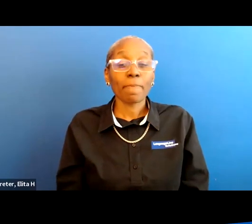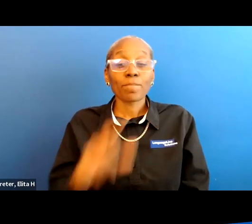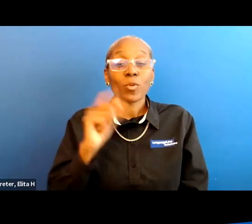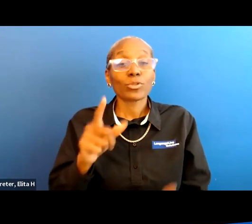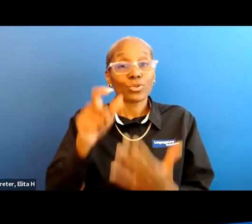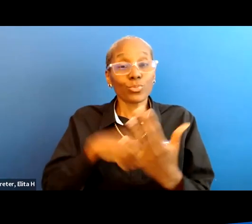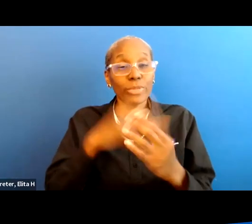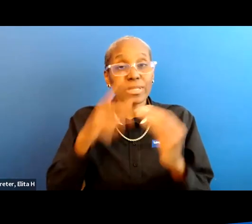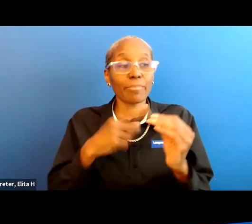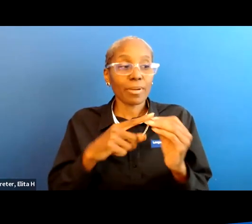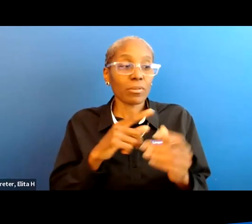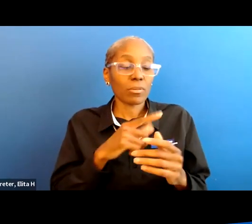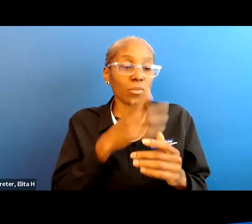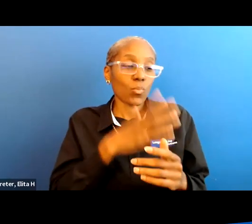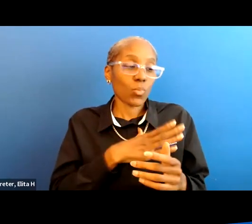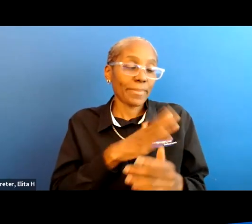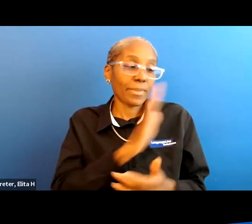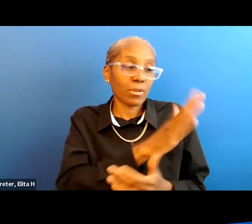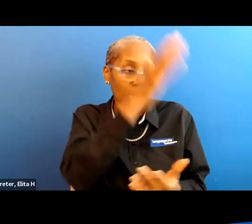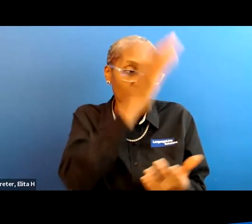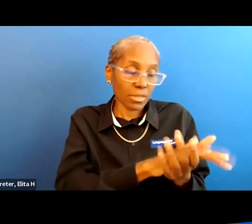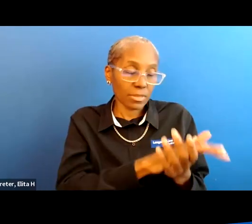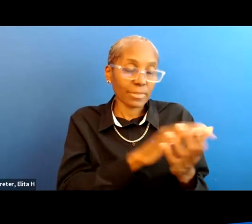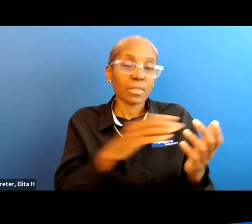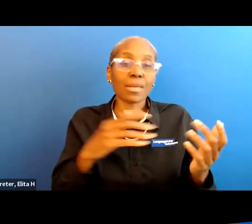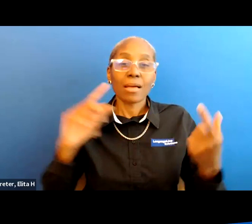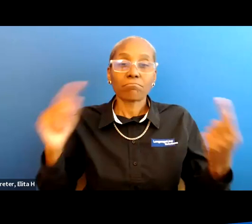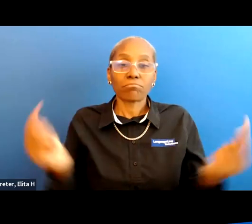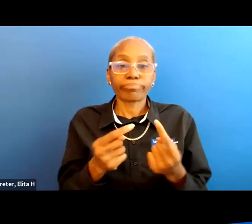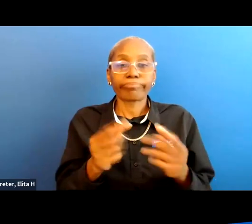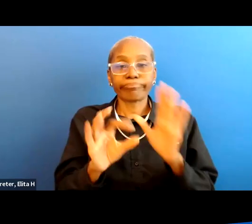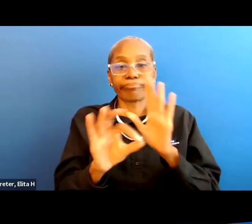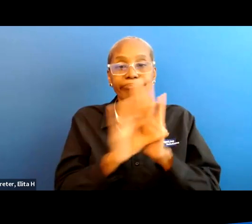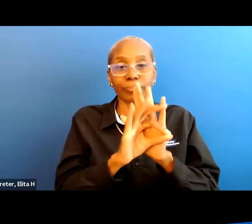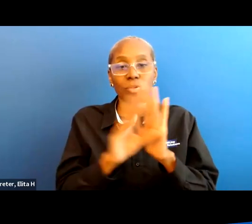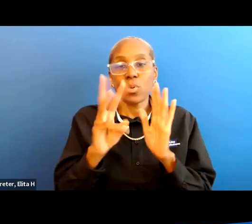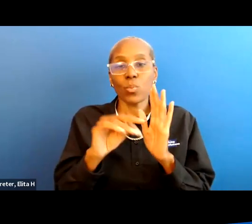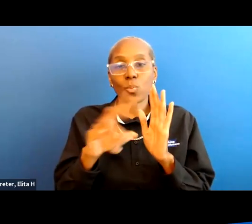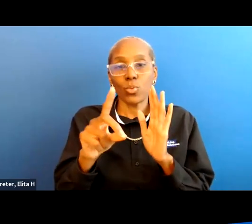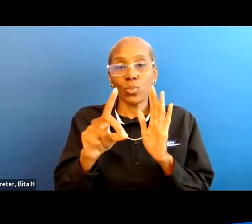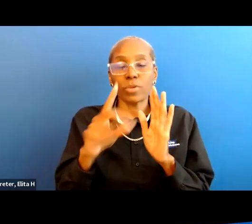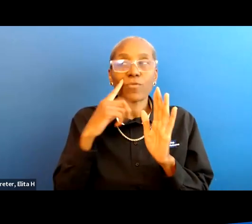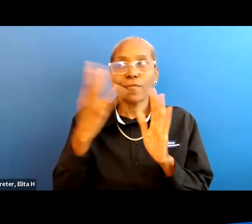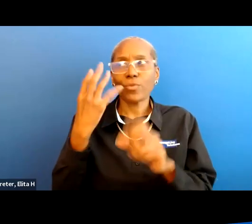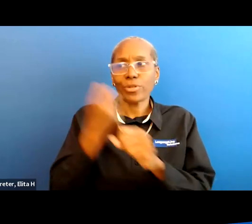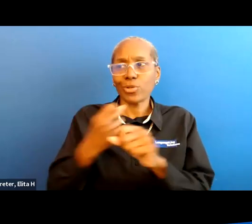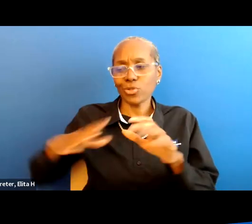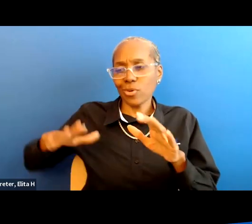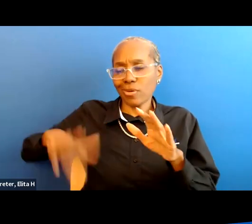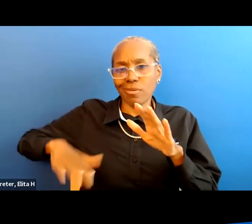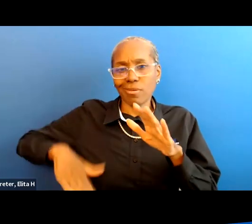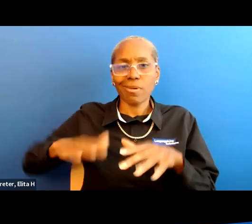written in about her husband this woman's husband has had a wound for the last four years on his bottom why